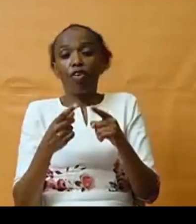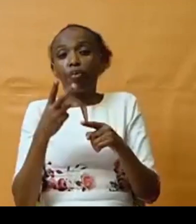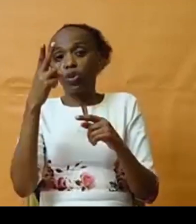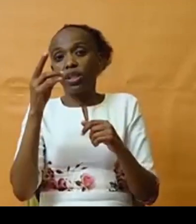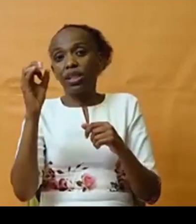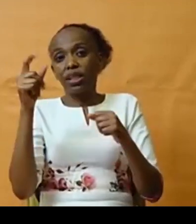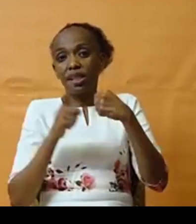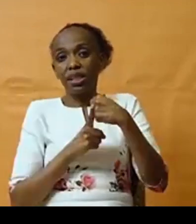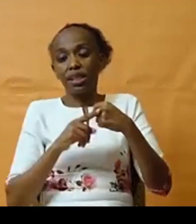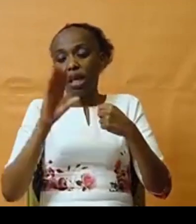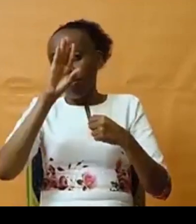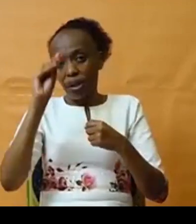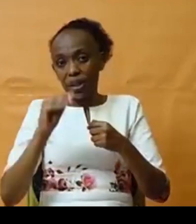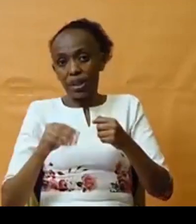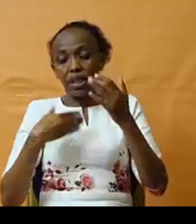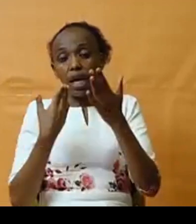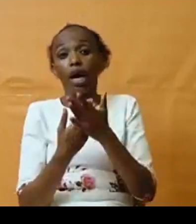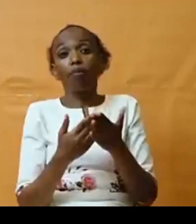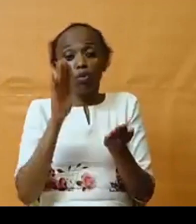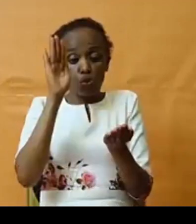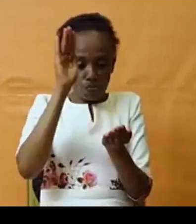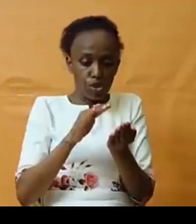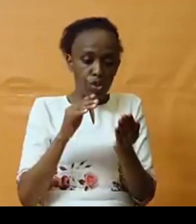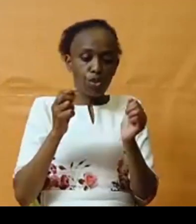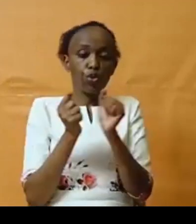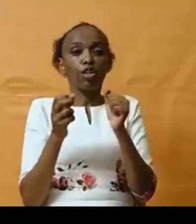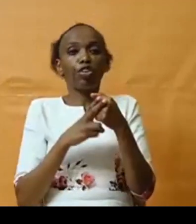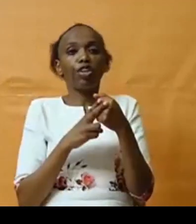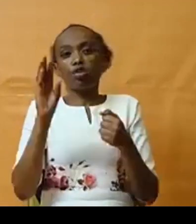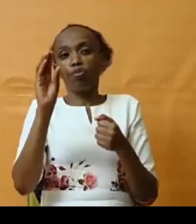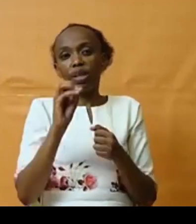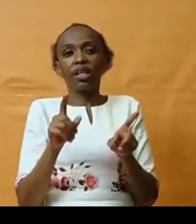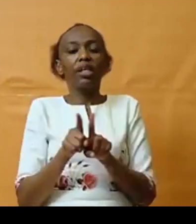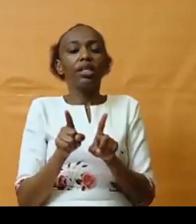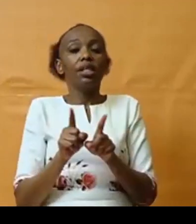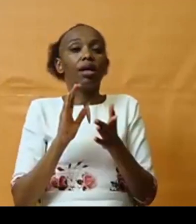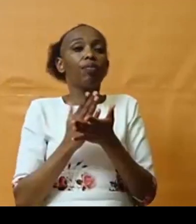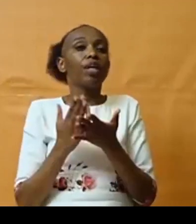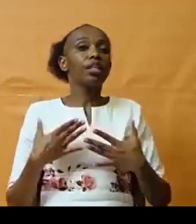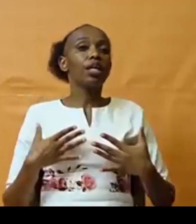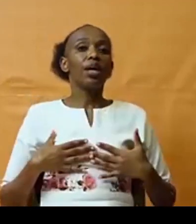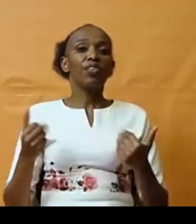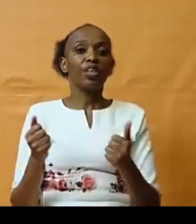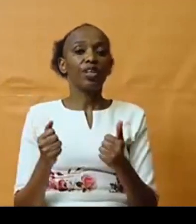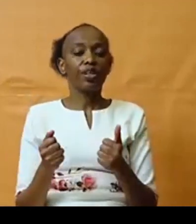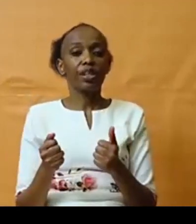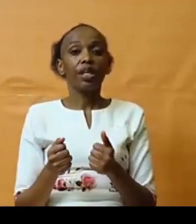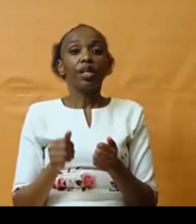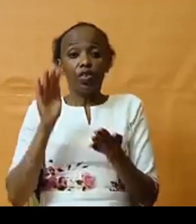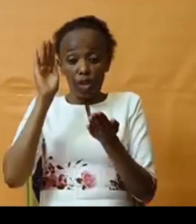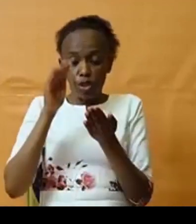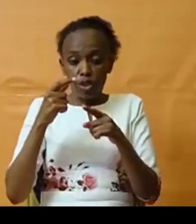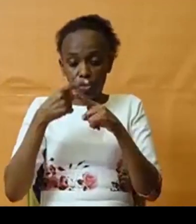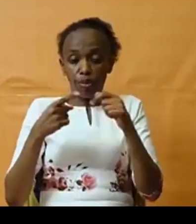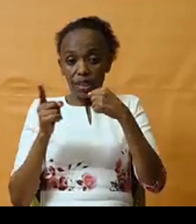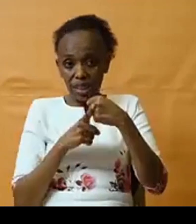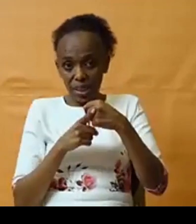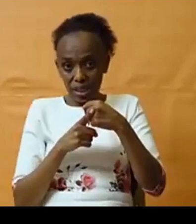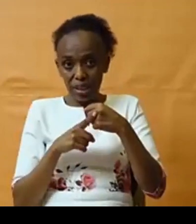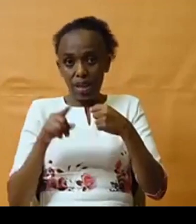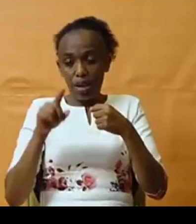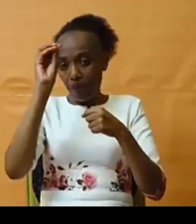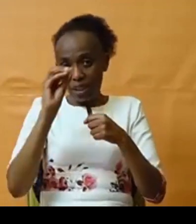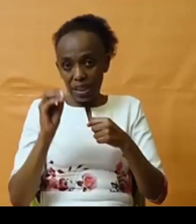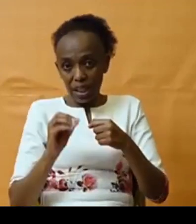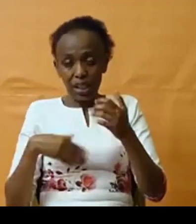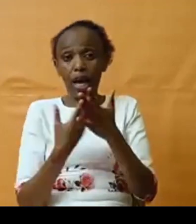% to about 17%. And also the share of the health expenditures reduced from 6% to about 5% in